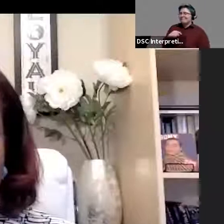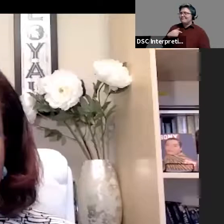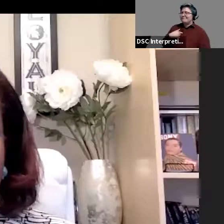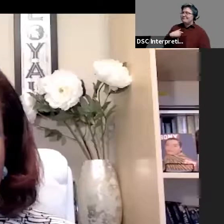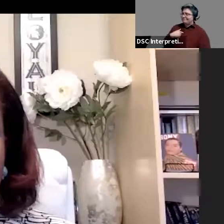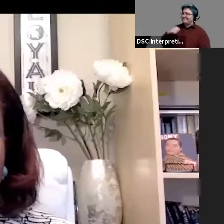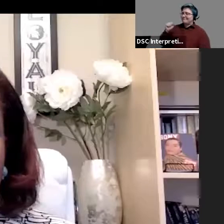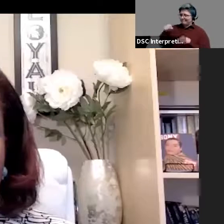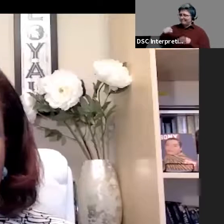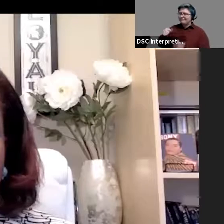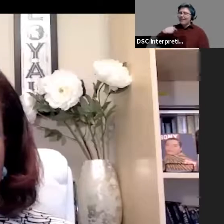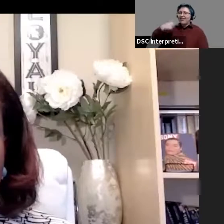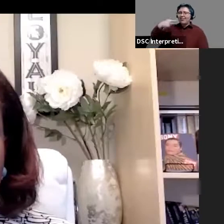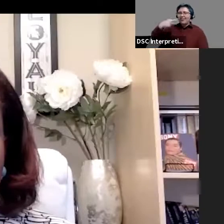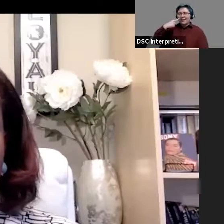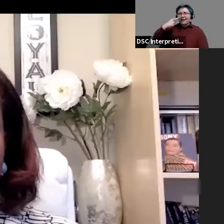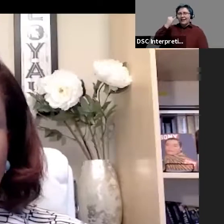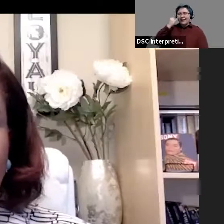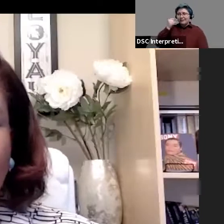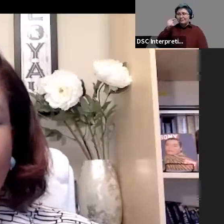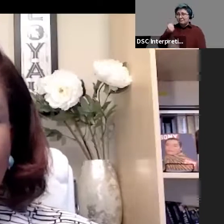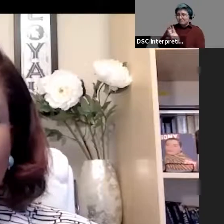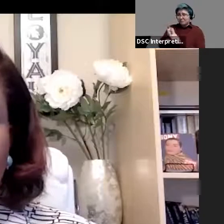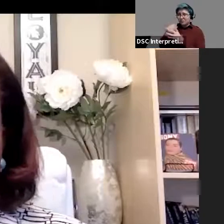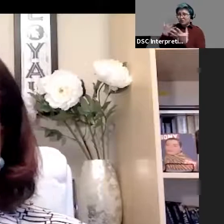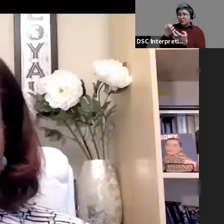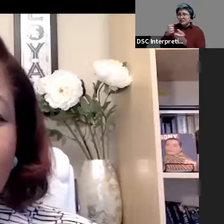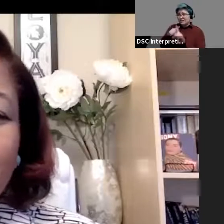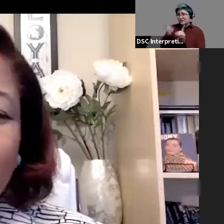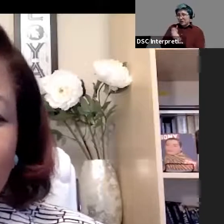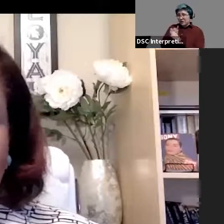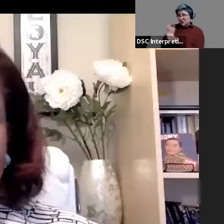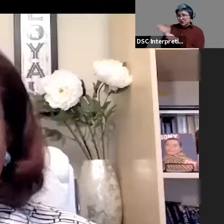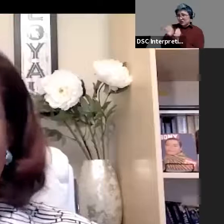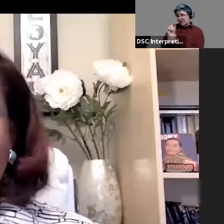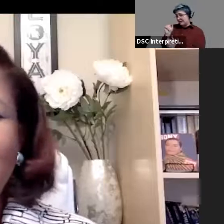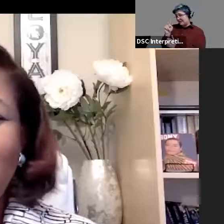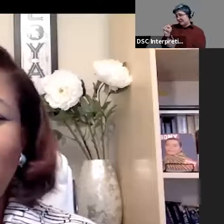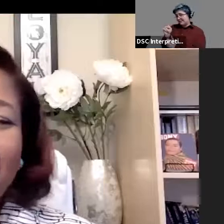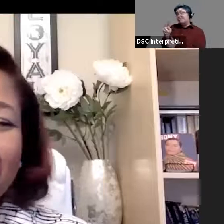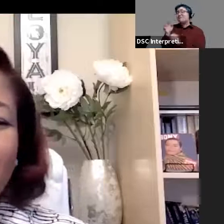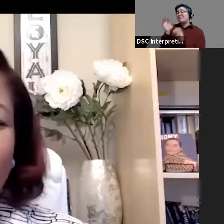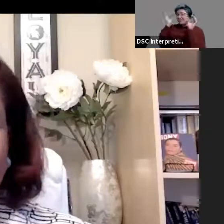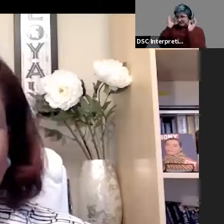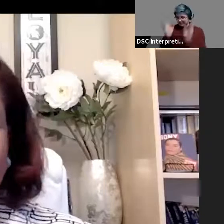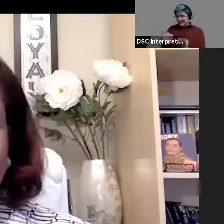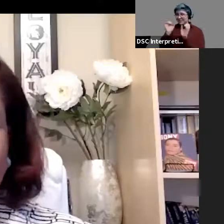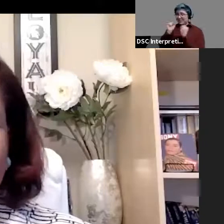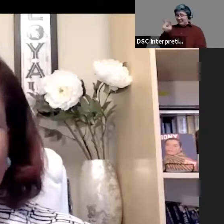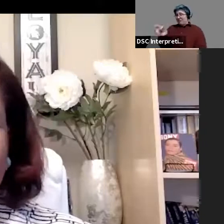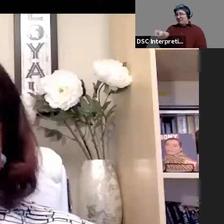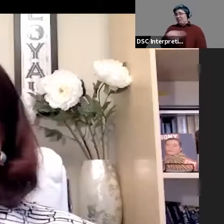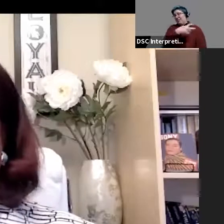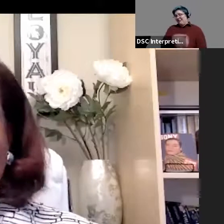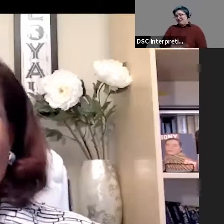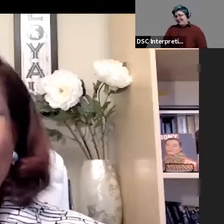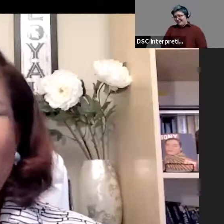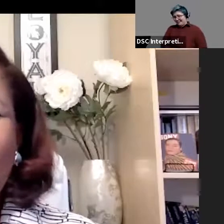think that if Dr. Fernandez wants another career in television, he can definitely do that.